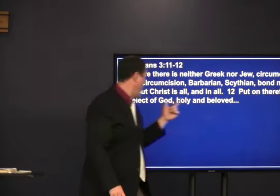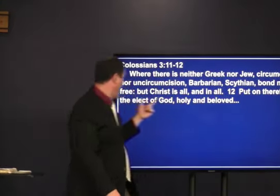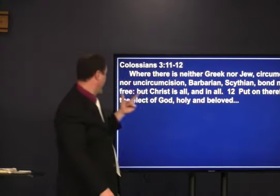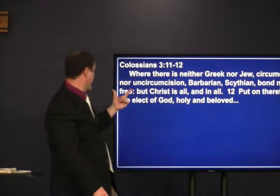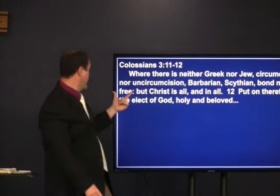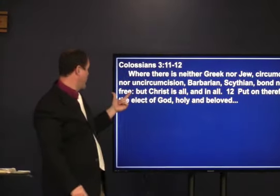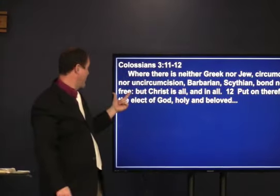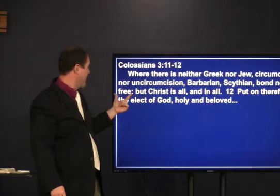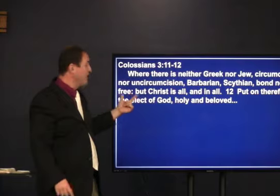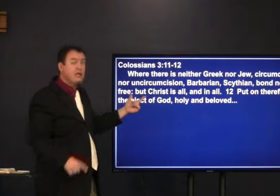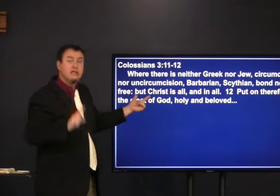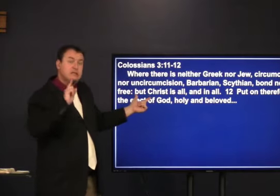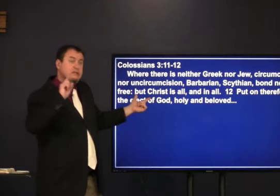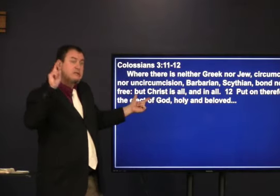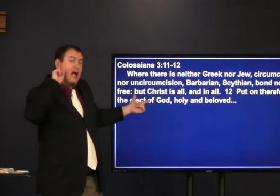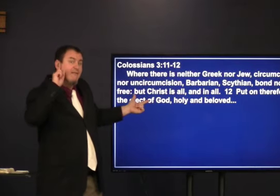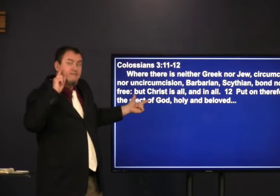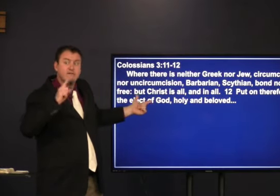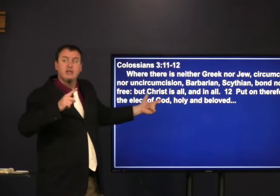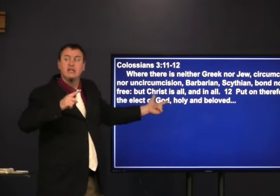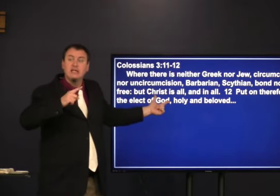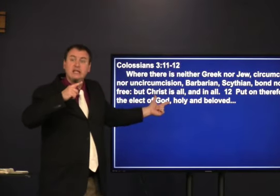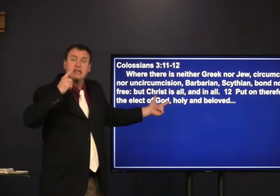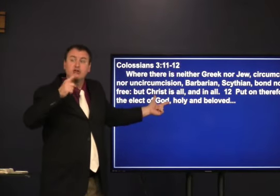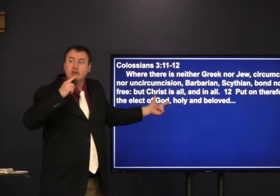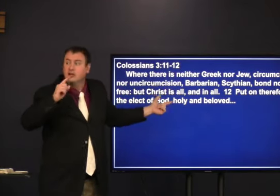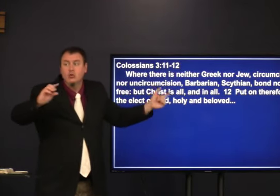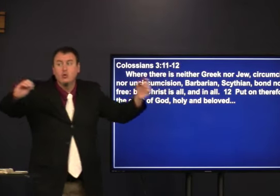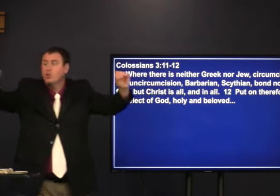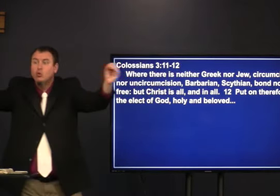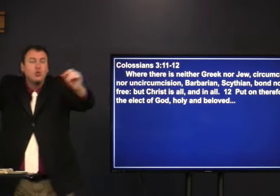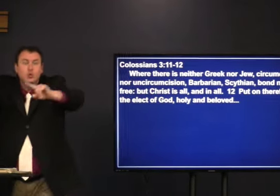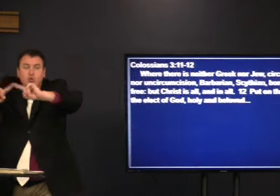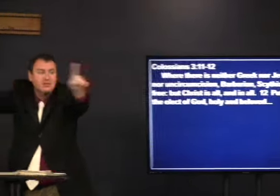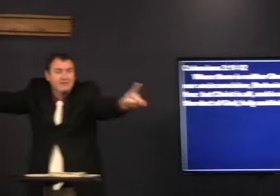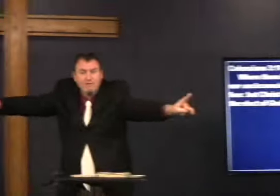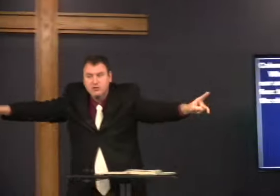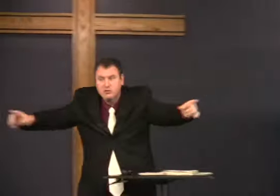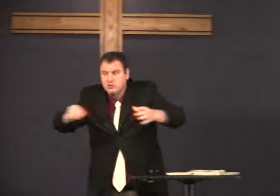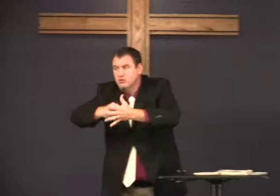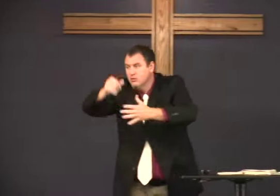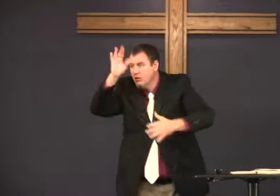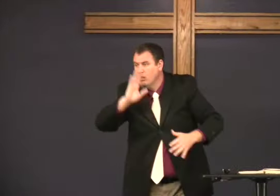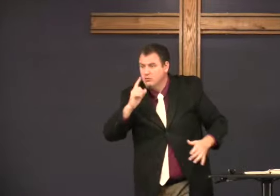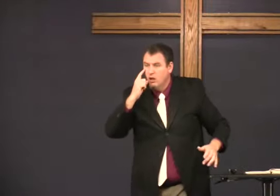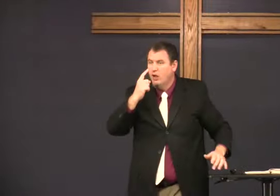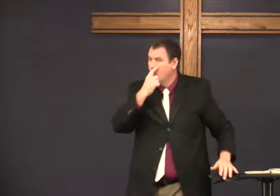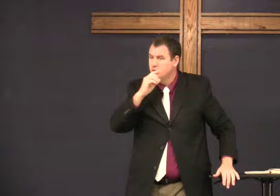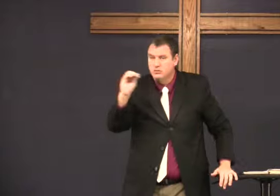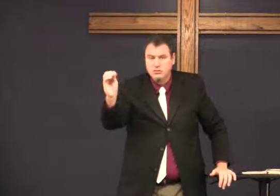Barbarian, Scythian, bond or slave, deaf or hearing. There's no difference in God's eyes.